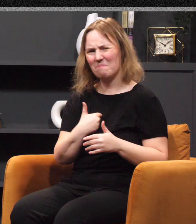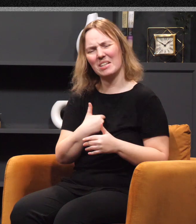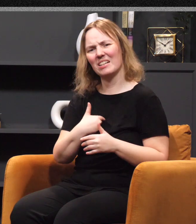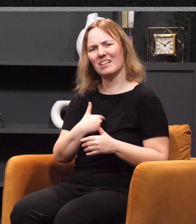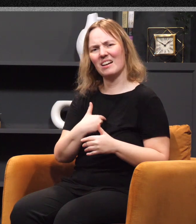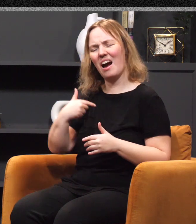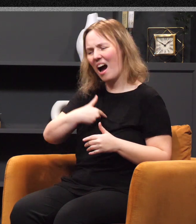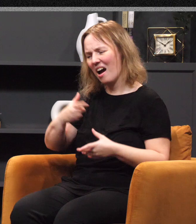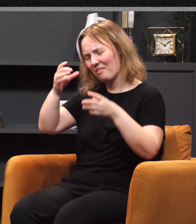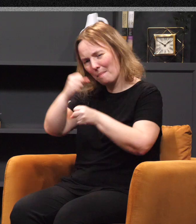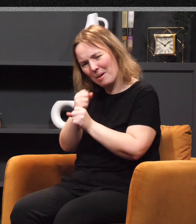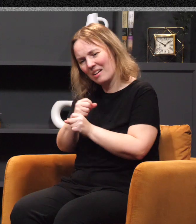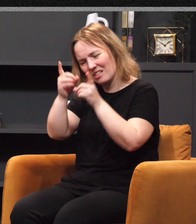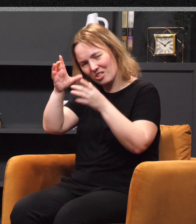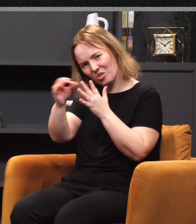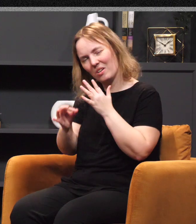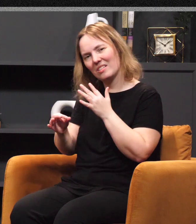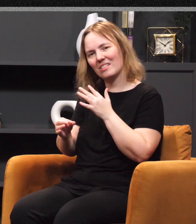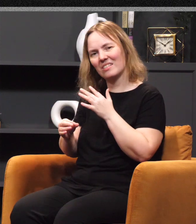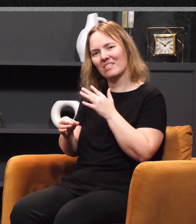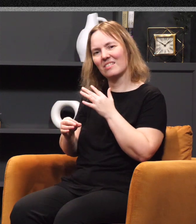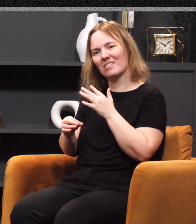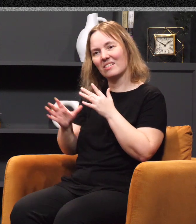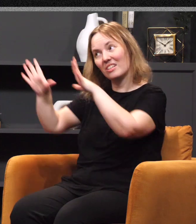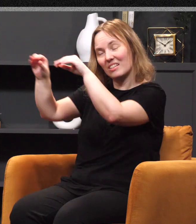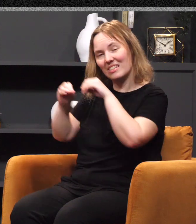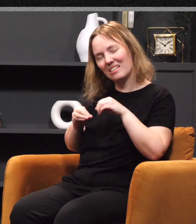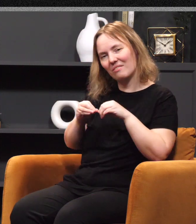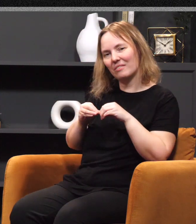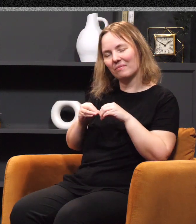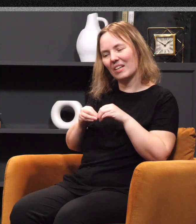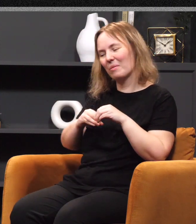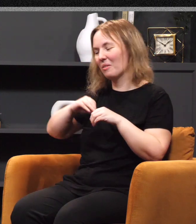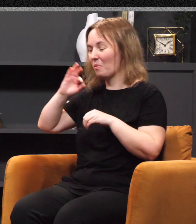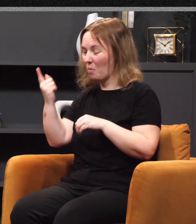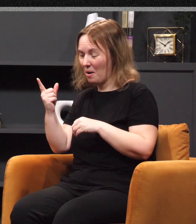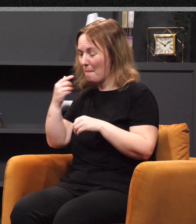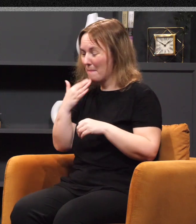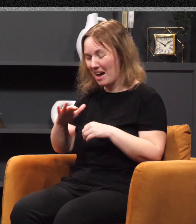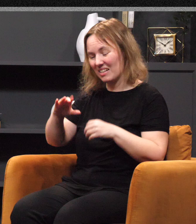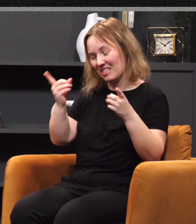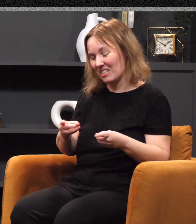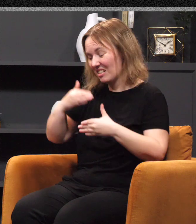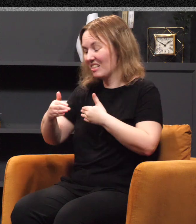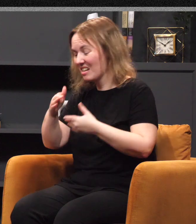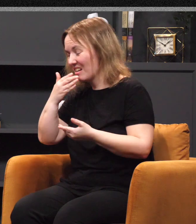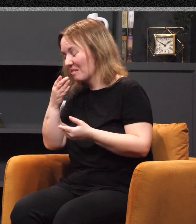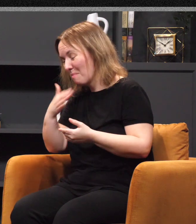provision to stop, for that presence to stop, that direction, and oftentimes we just go from one bad decision to the next. Well, another thing I see